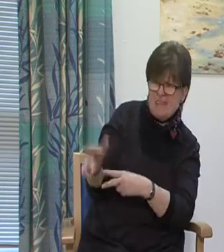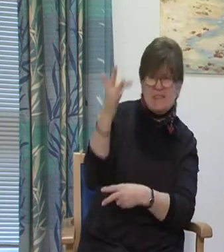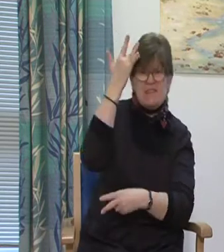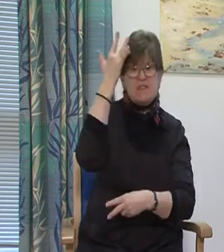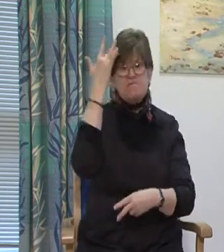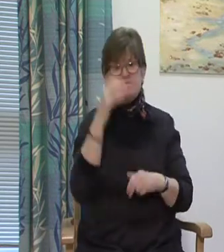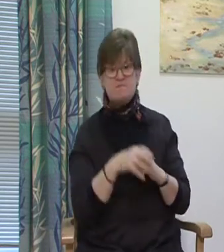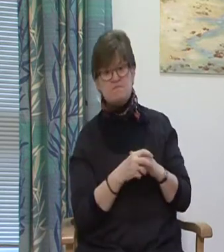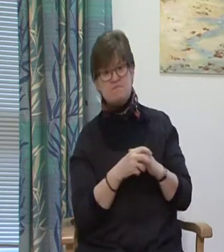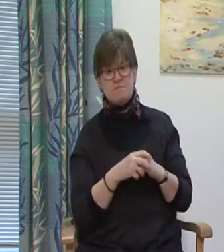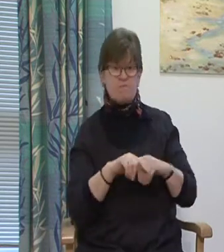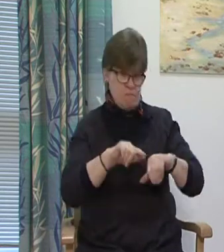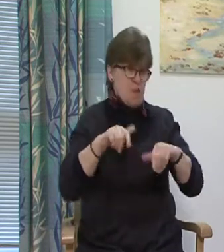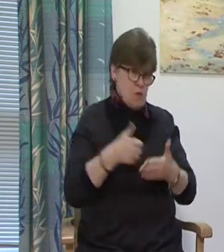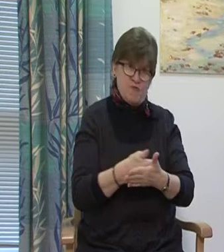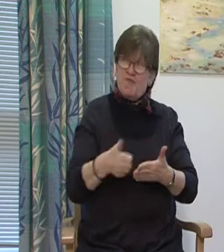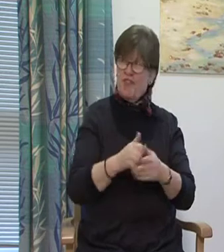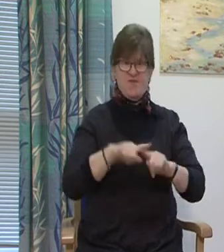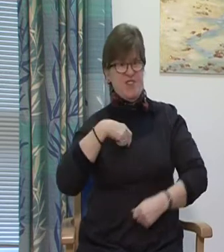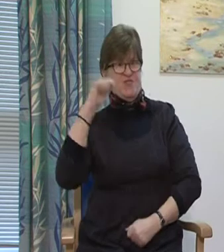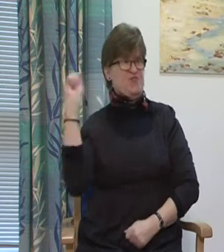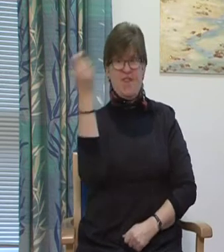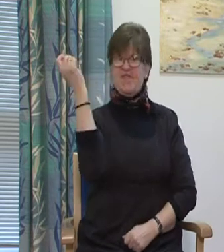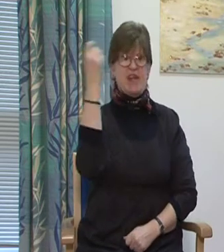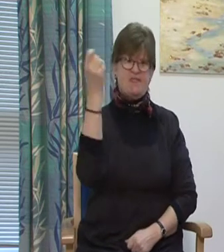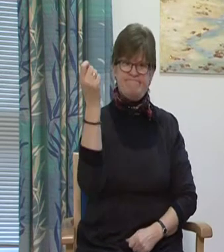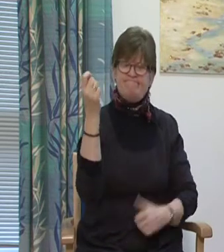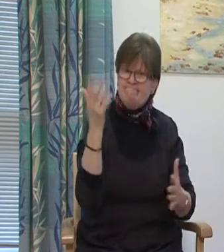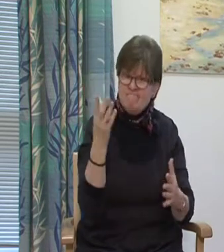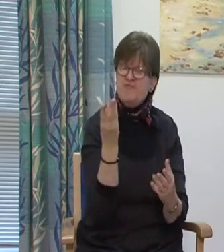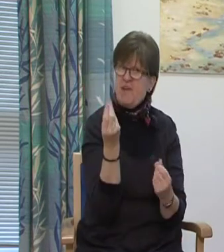we want to hear about it so we can put things right.